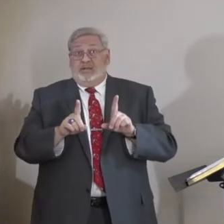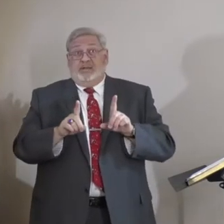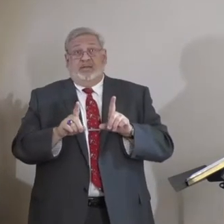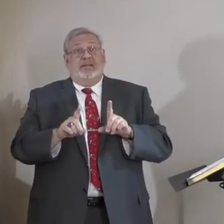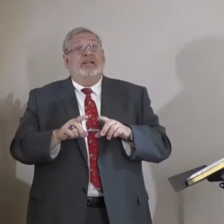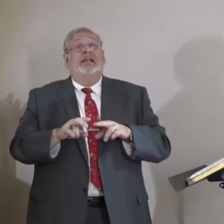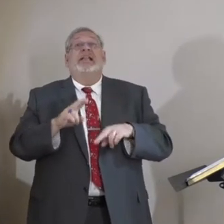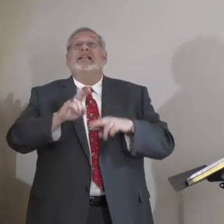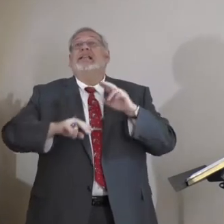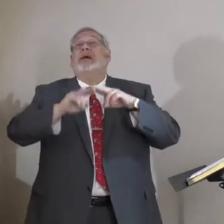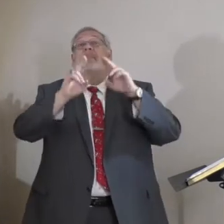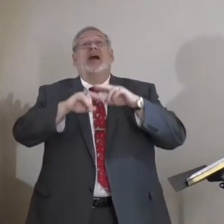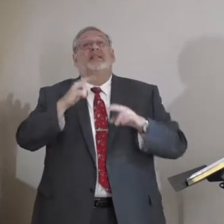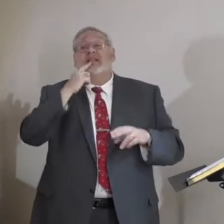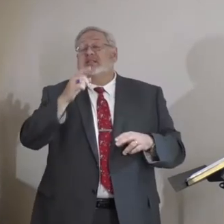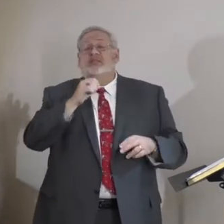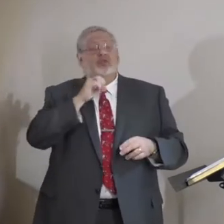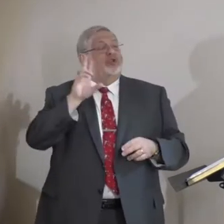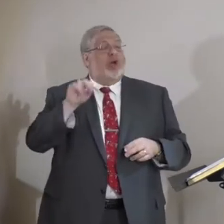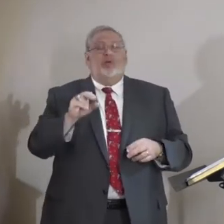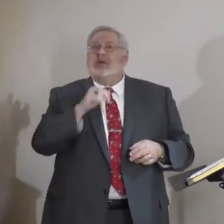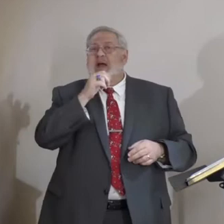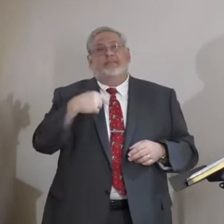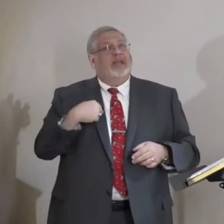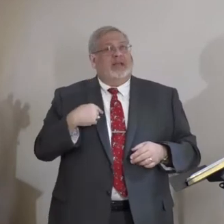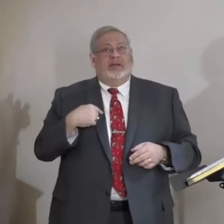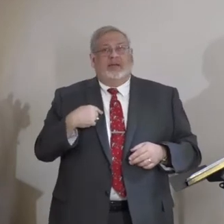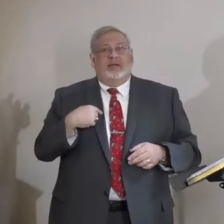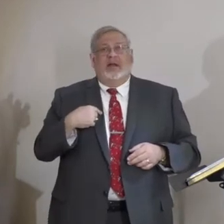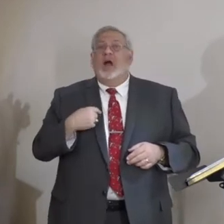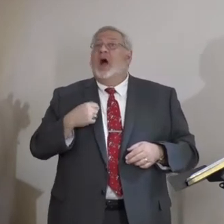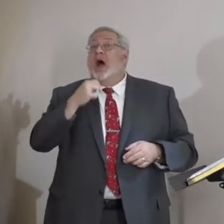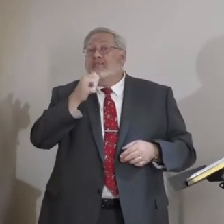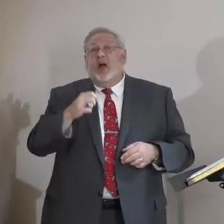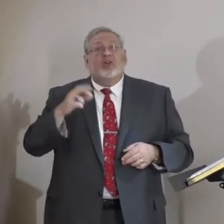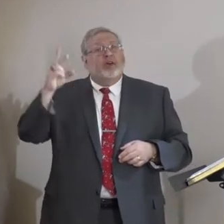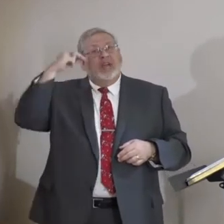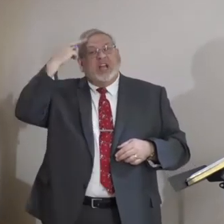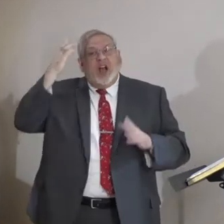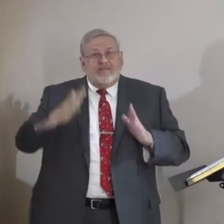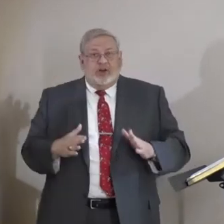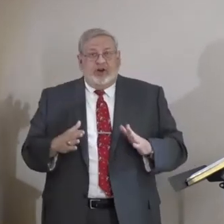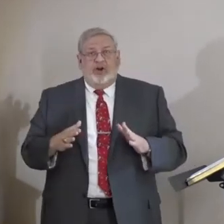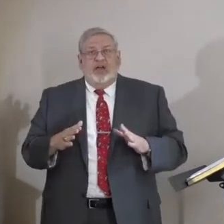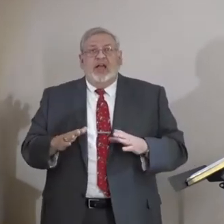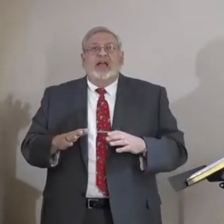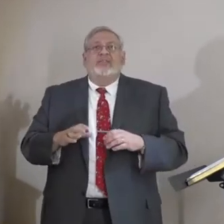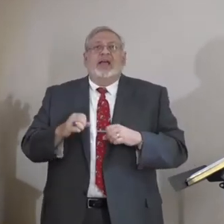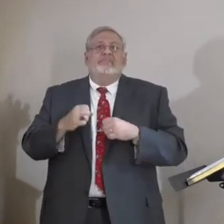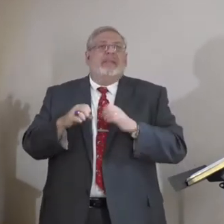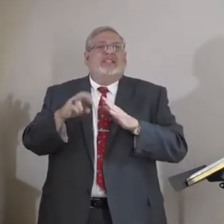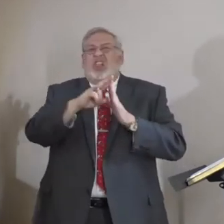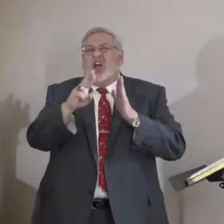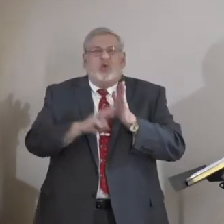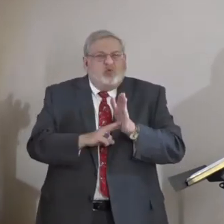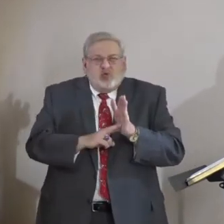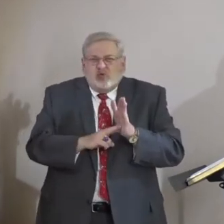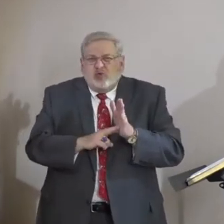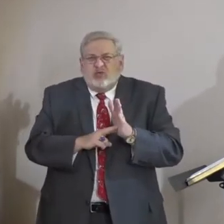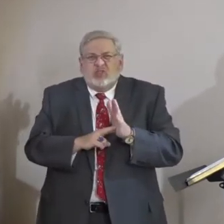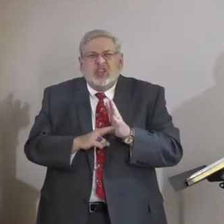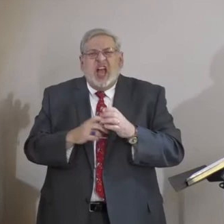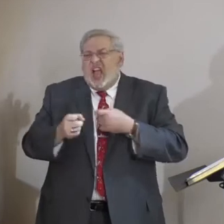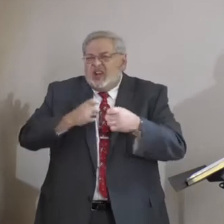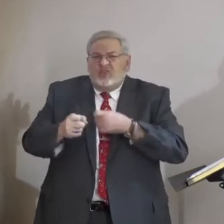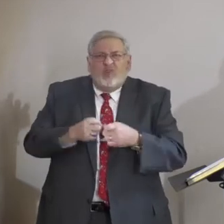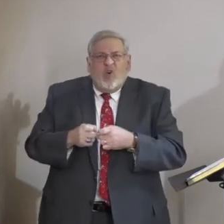But Nehemiah said, I'm not going to do that. You know, he said, I'm not going to be a governor who puts a lot of regulations and puts a lot of